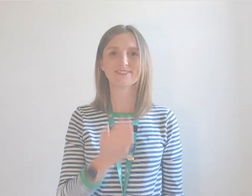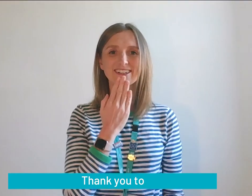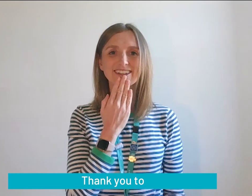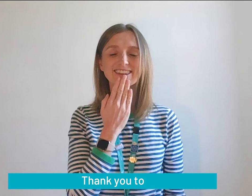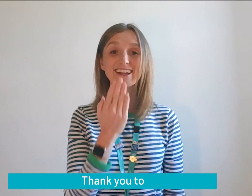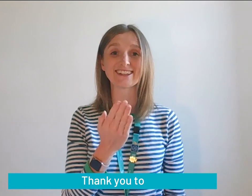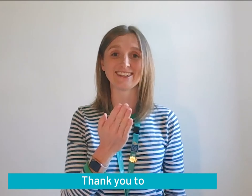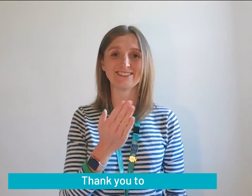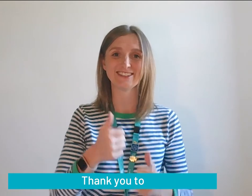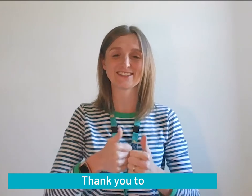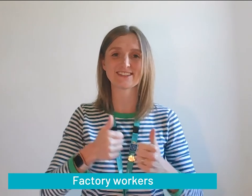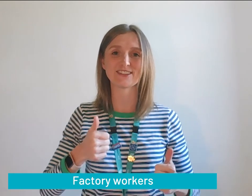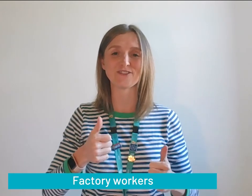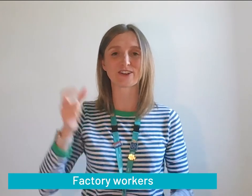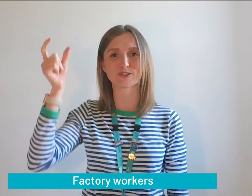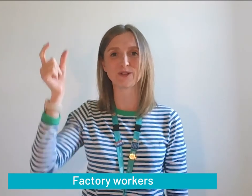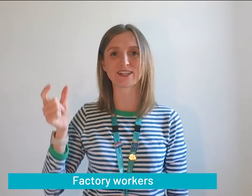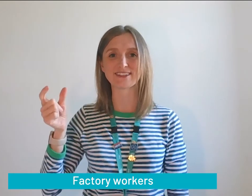Thank you to the factory workers.